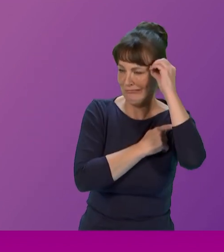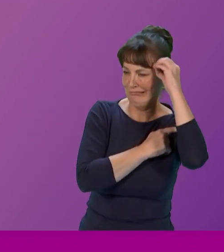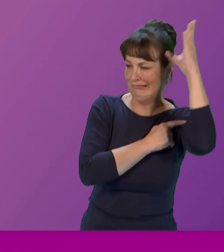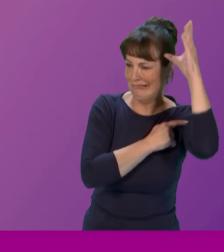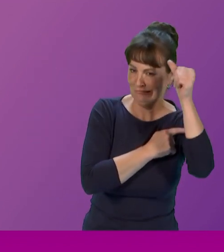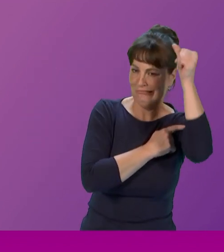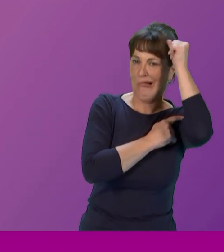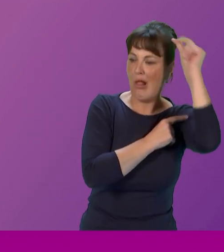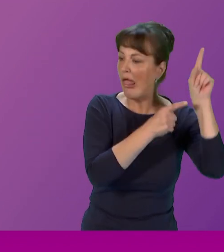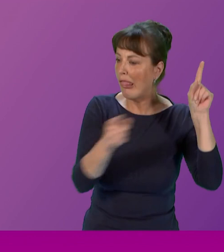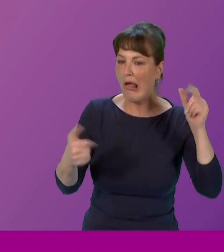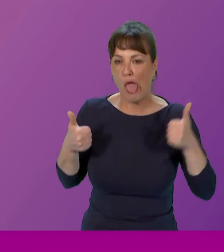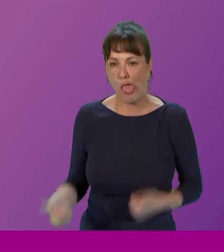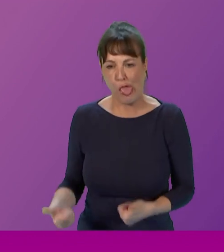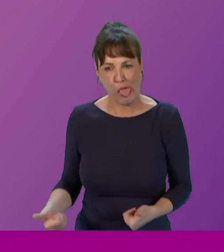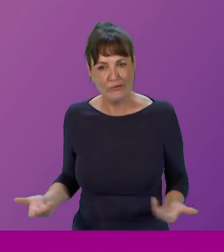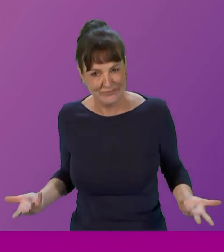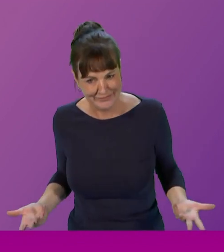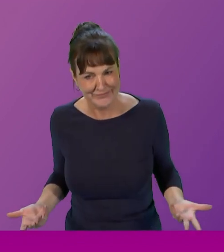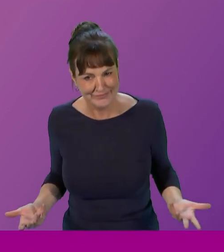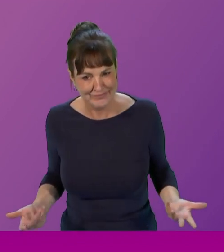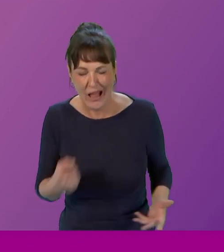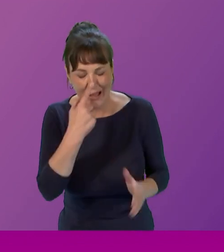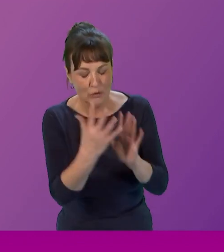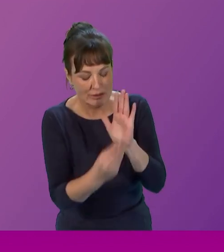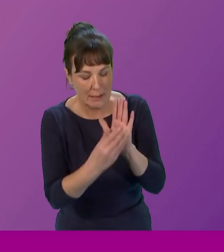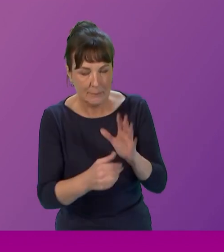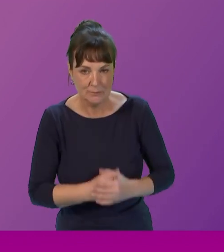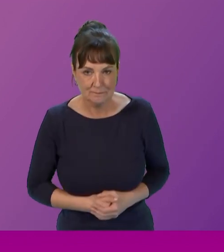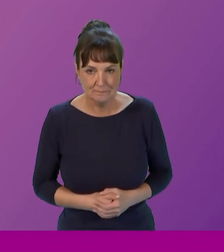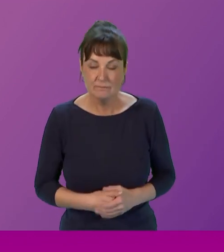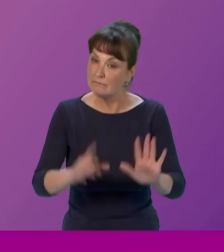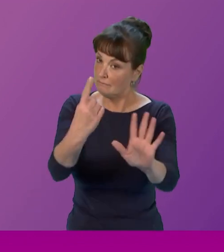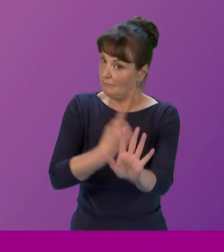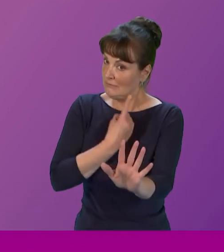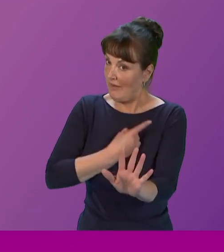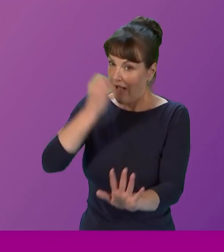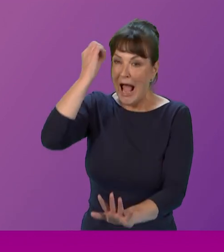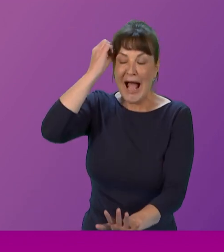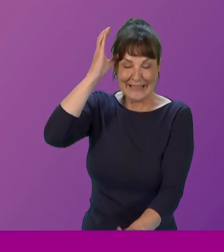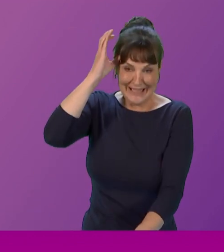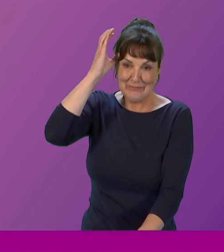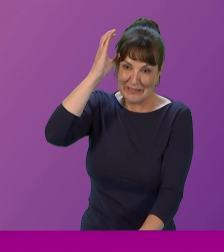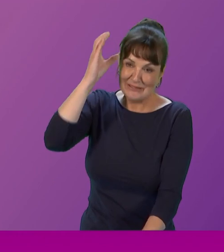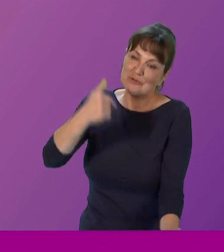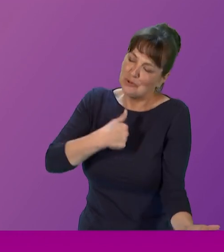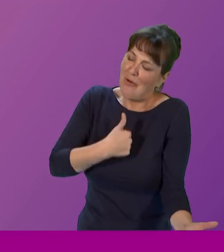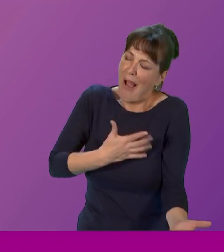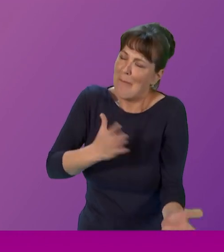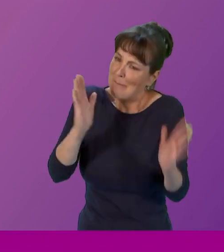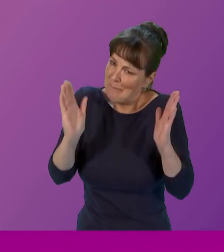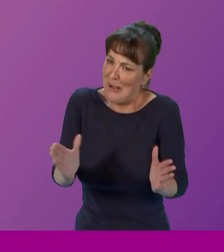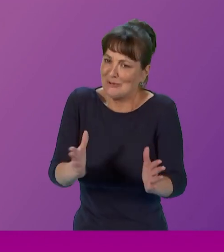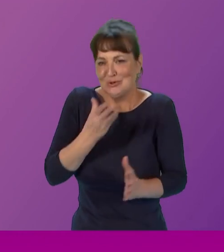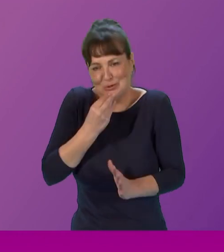the rest let me give you an example and i'm an academic so i will draw from my academic